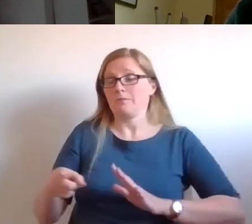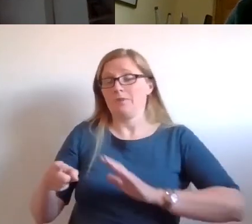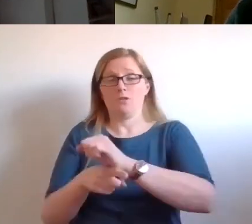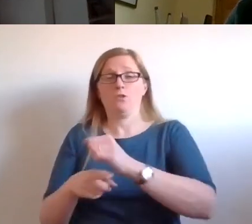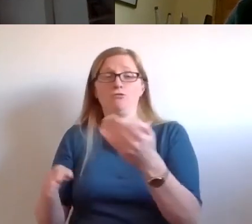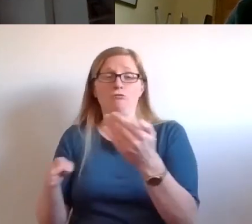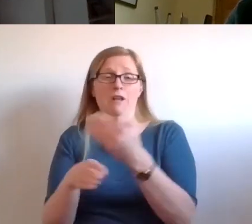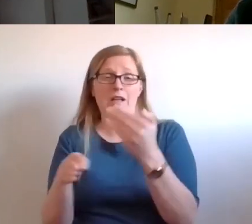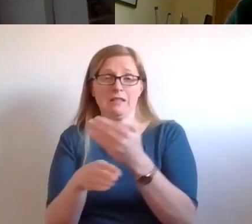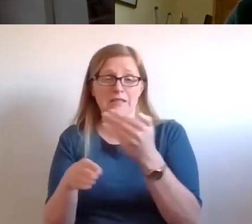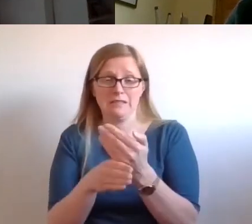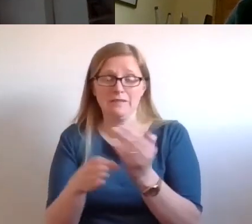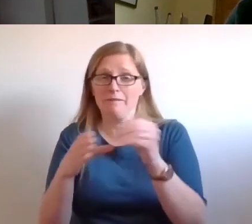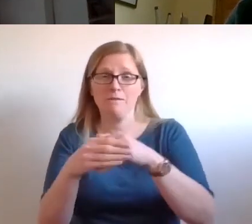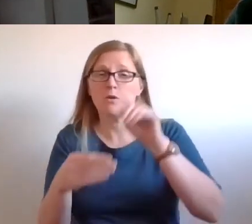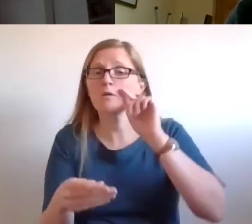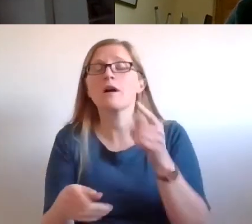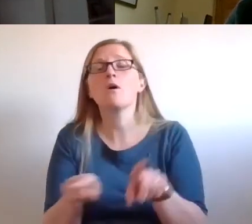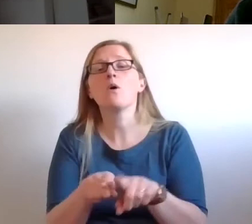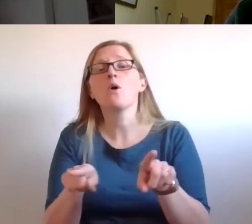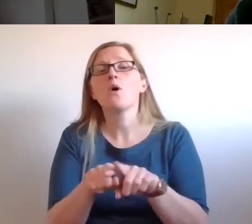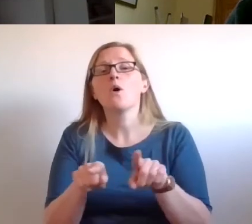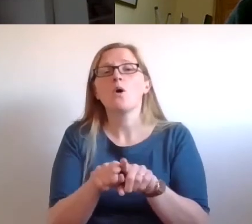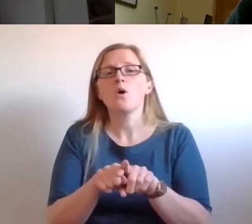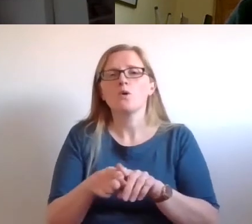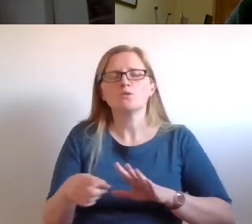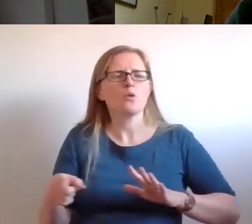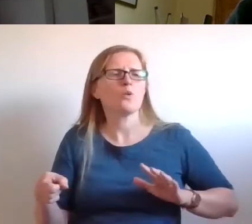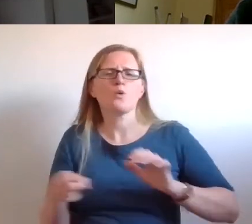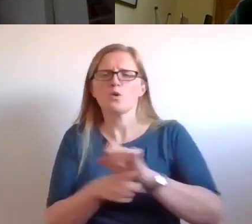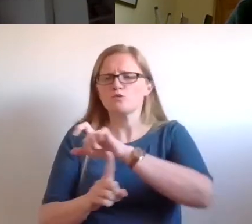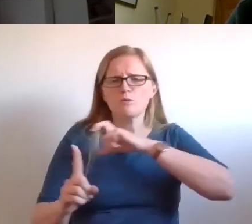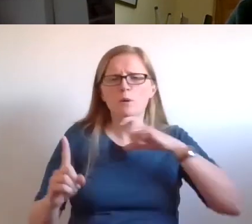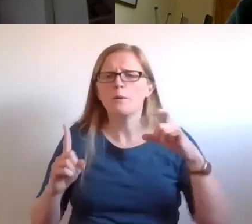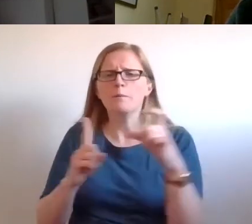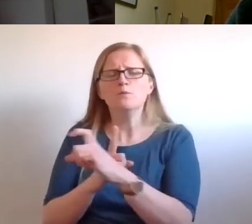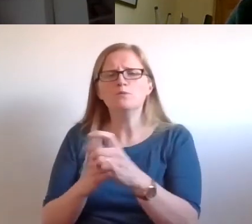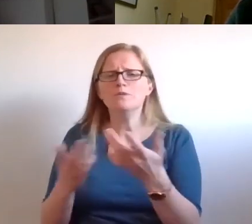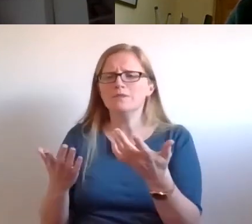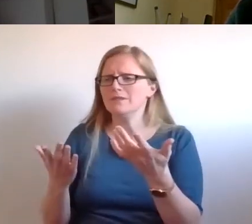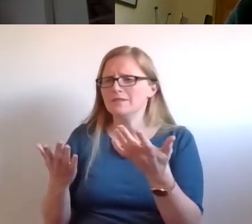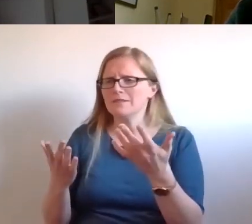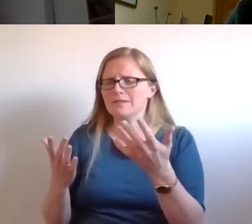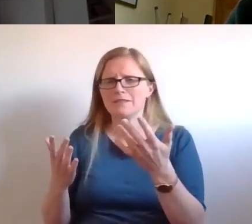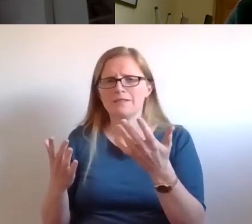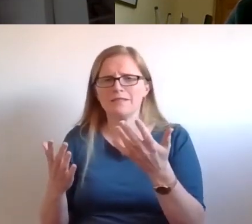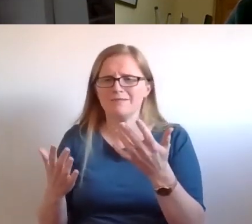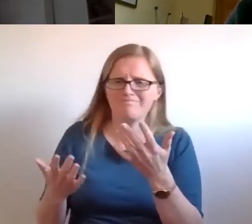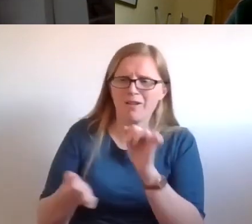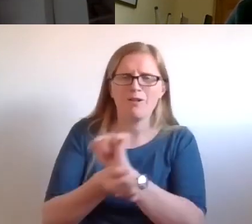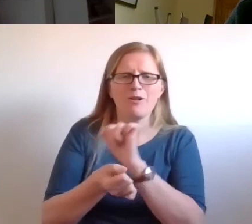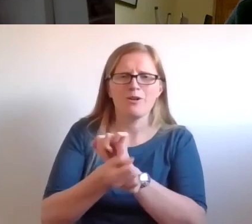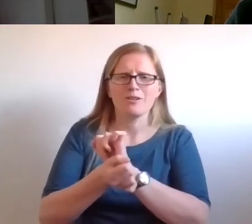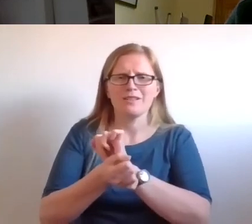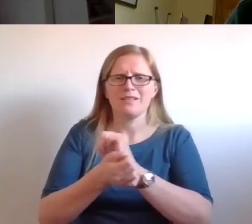dimension of the community, of the faith community, what was something that really was felt the most painfully